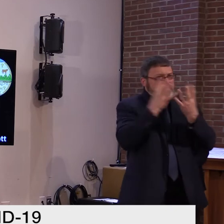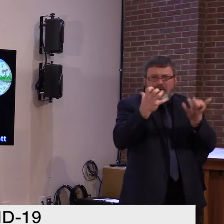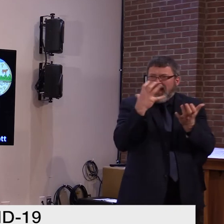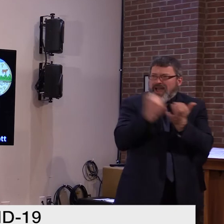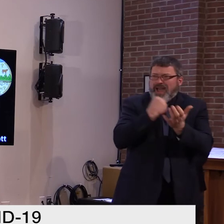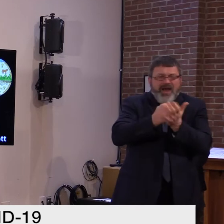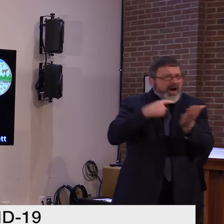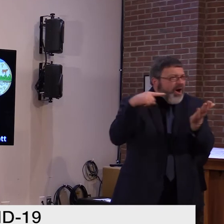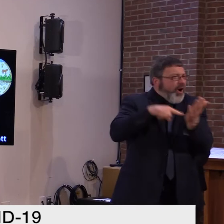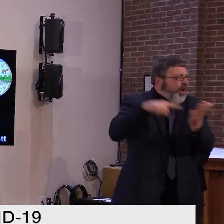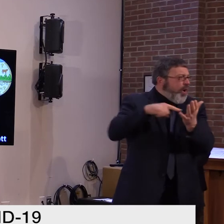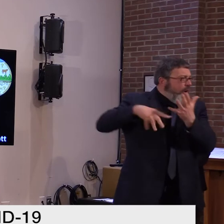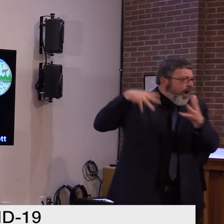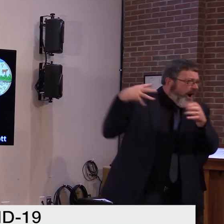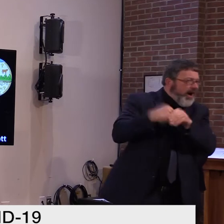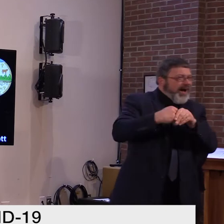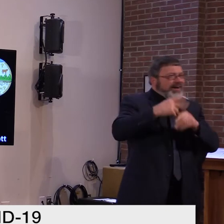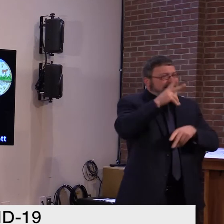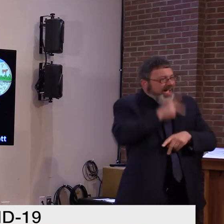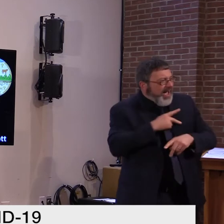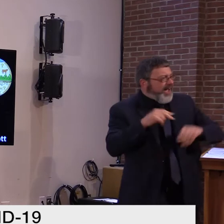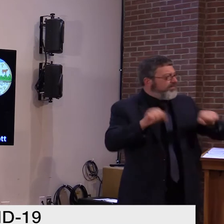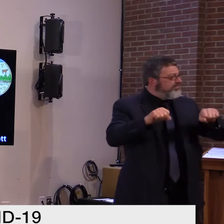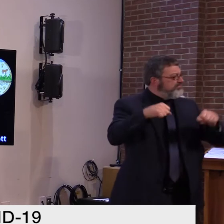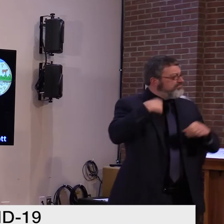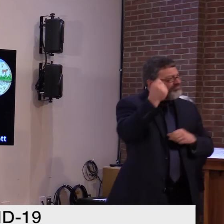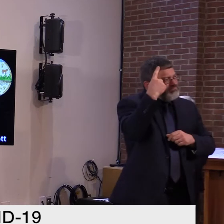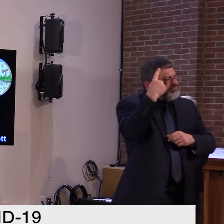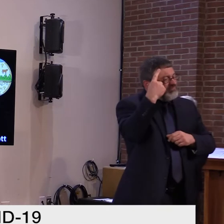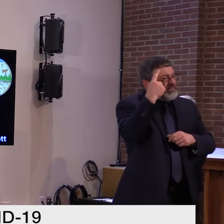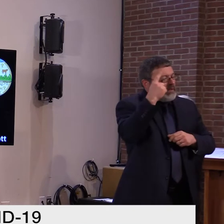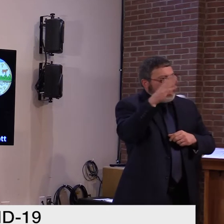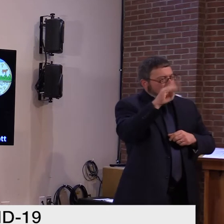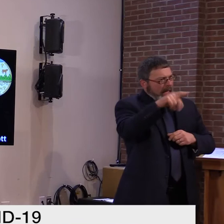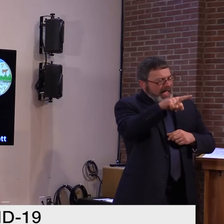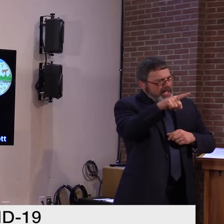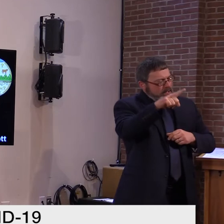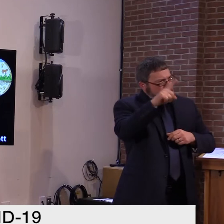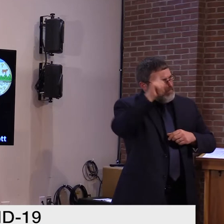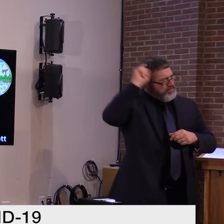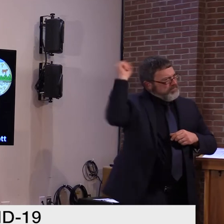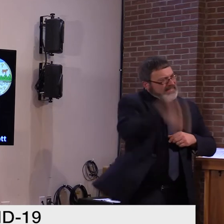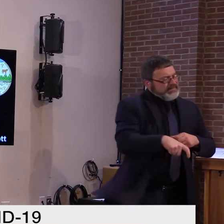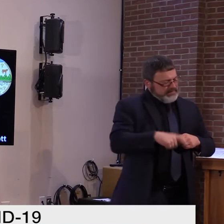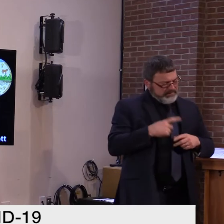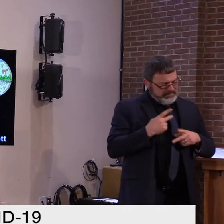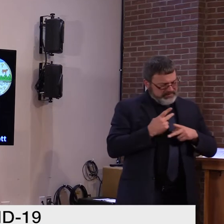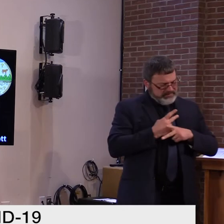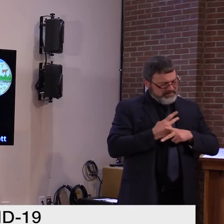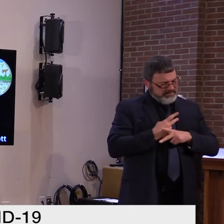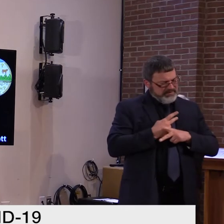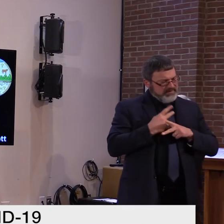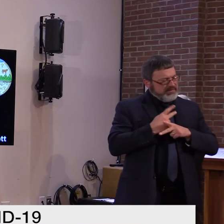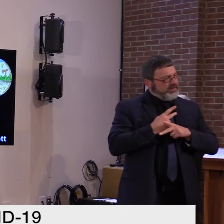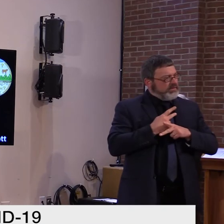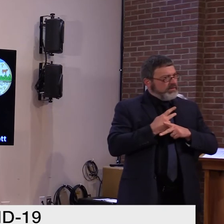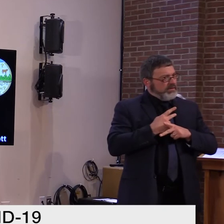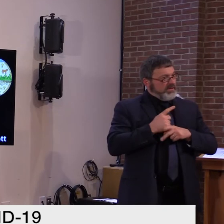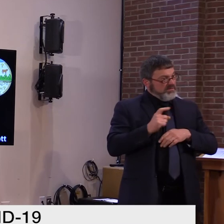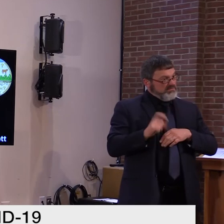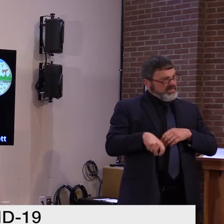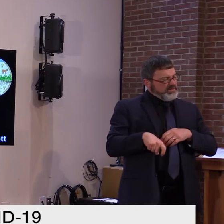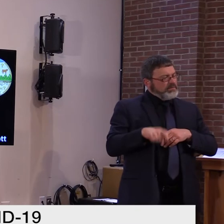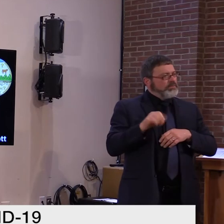to protect all those people that we can't even know we've put at risk, where we work, where we learn,